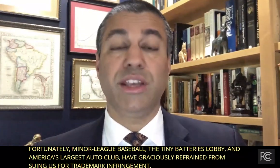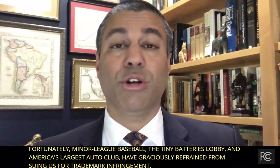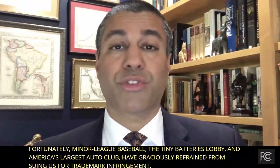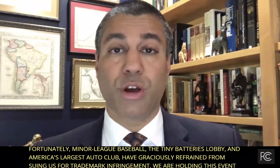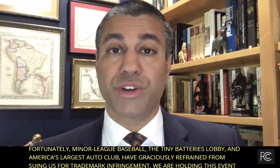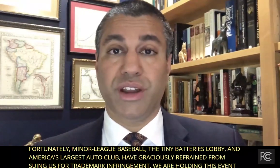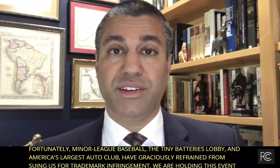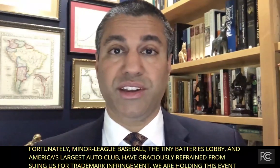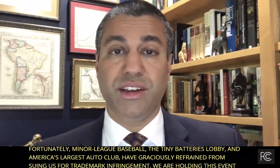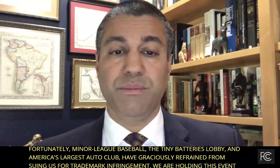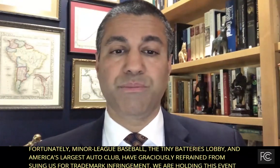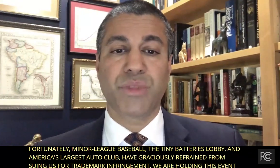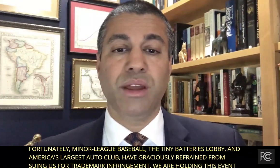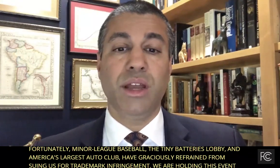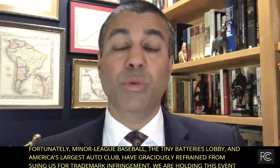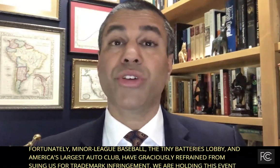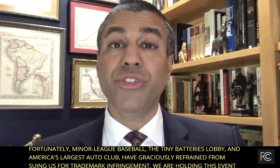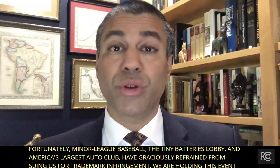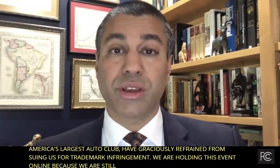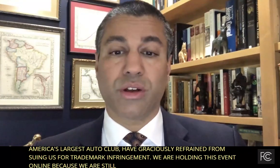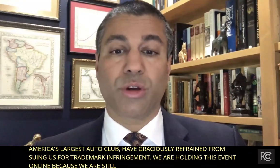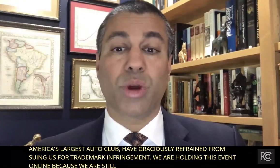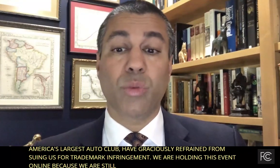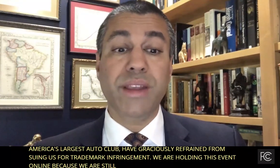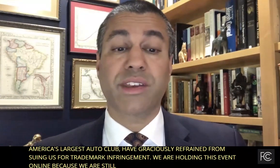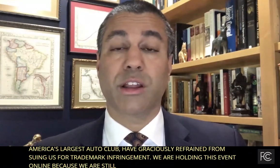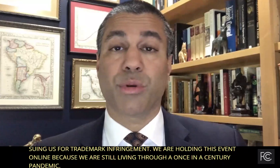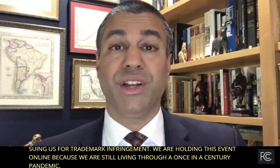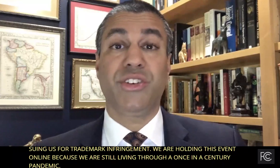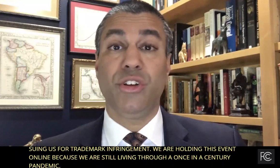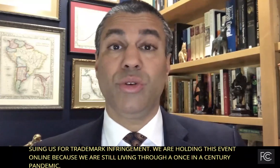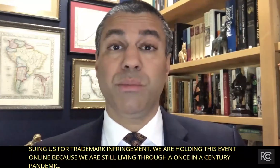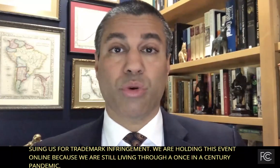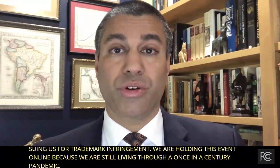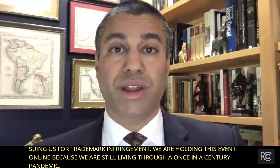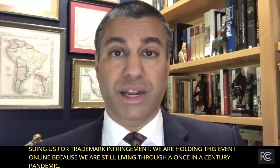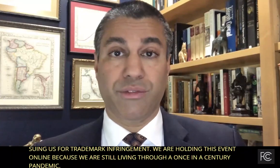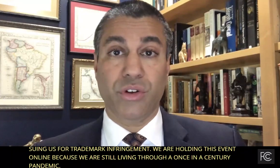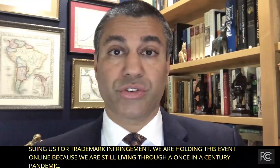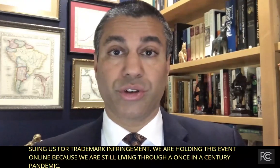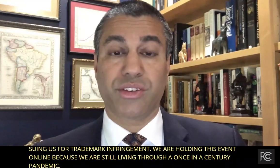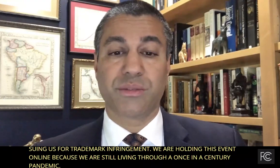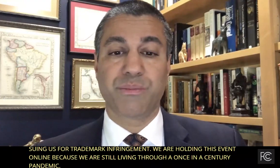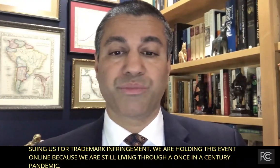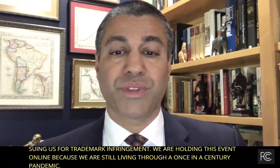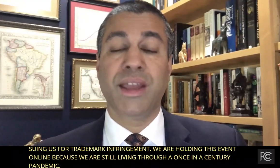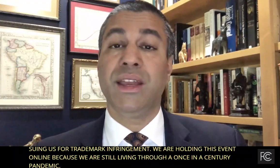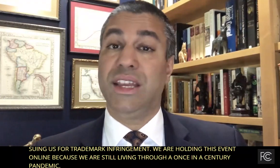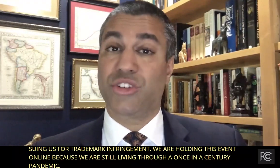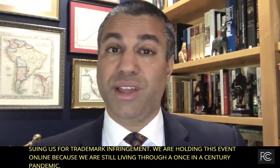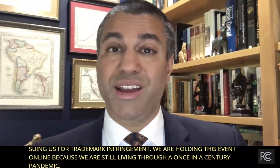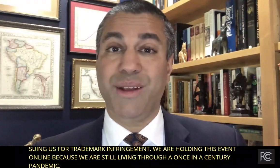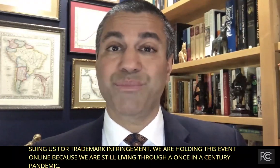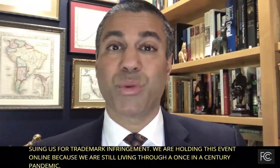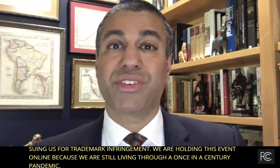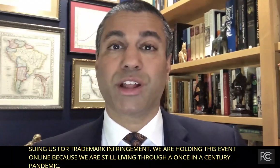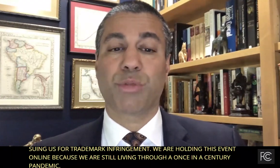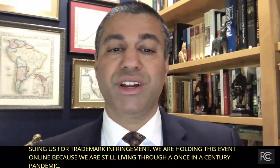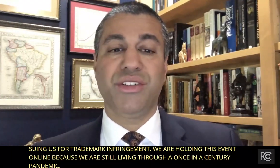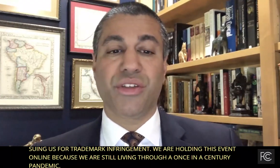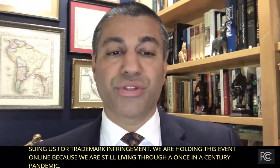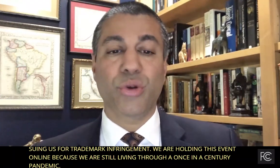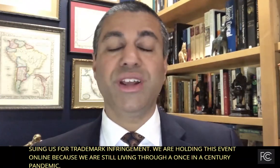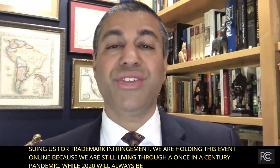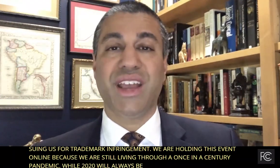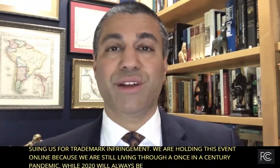as the year of COVID-19, it was also a year when we celebrated two important anniversaries. In July, we